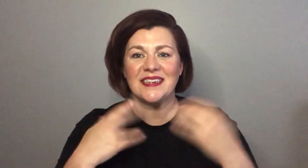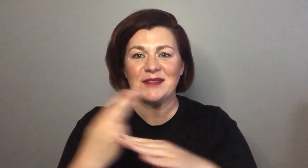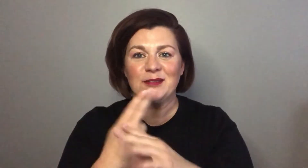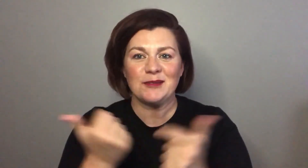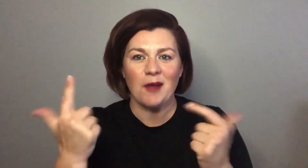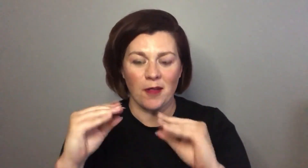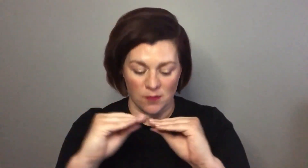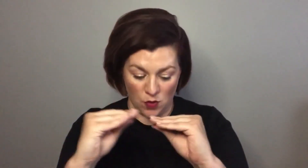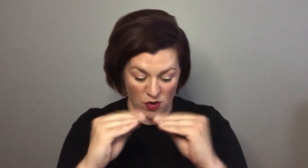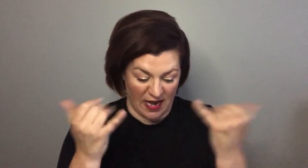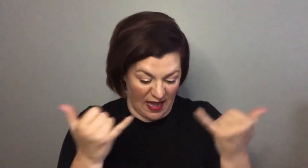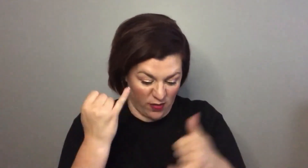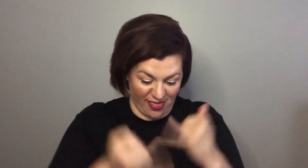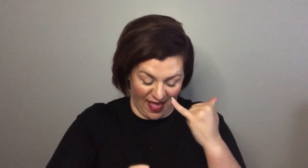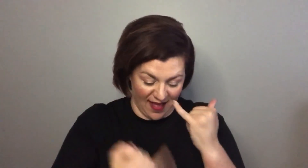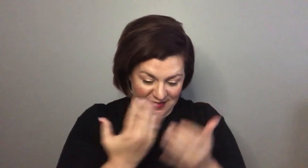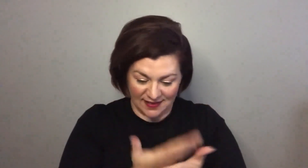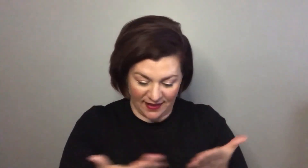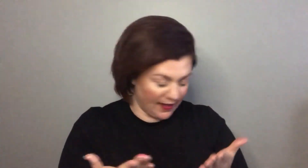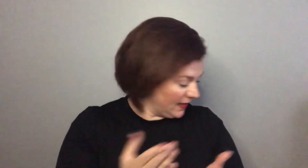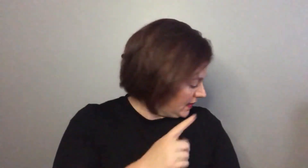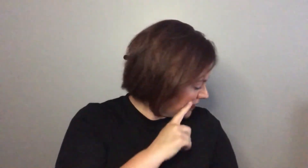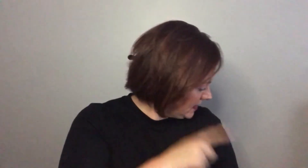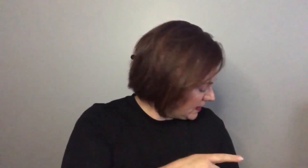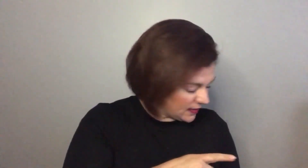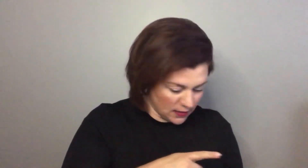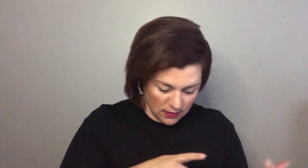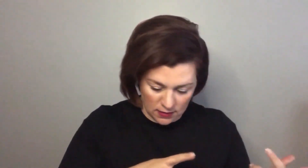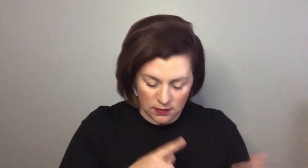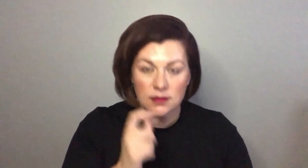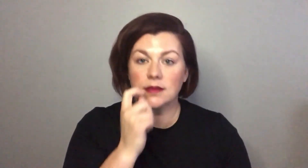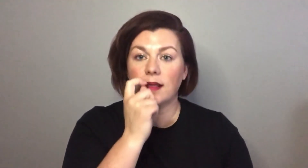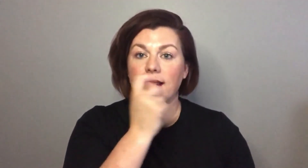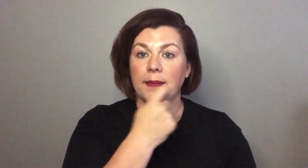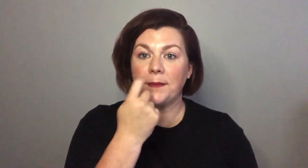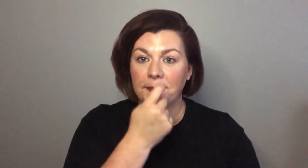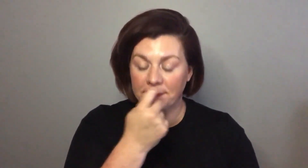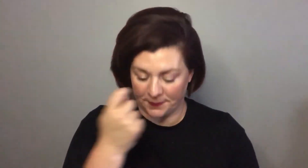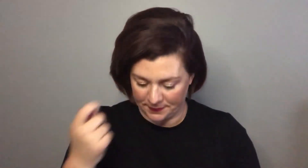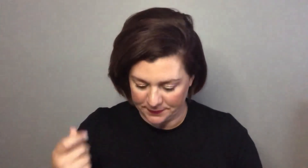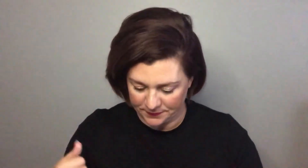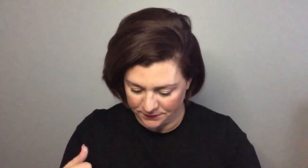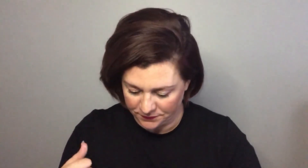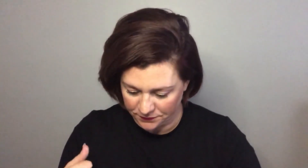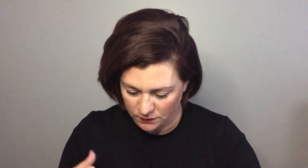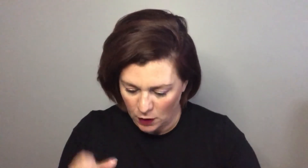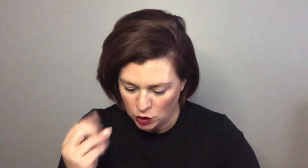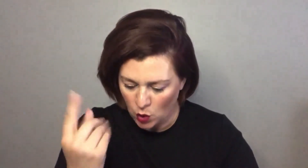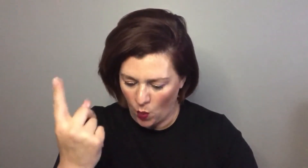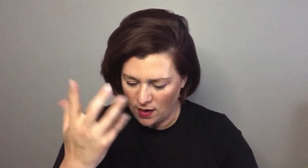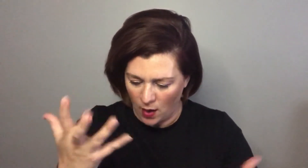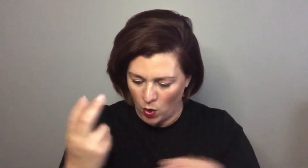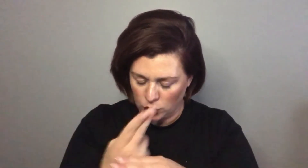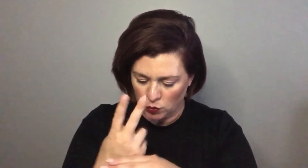oh my gosh I'm excited to use it all more so now the last thing I'm going to talk about is